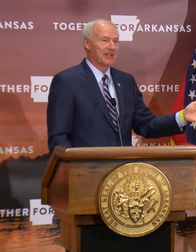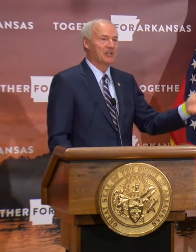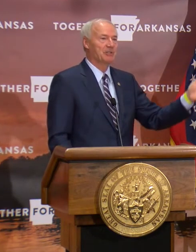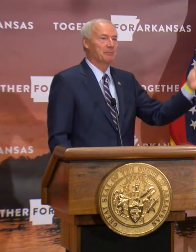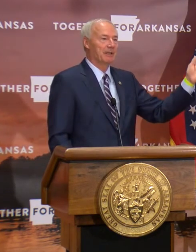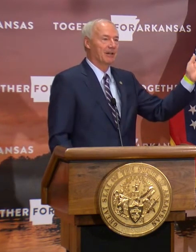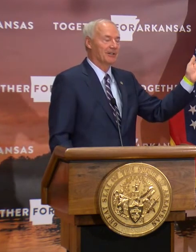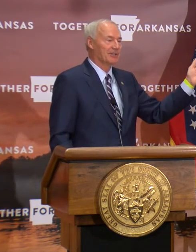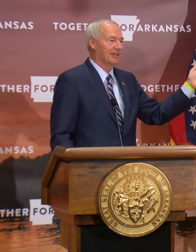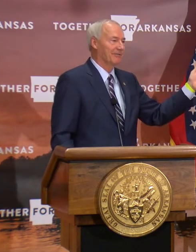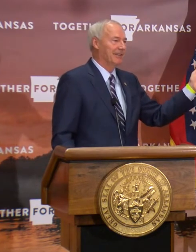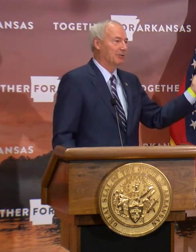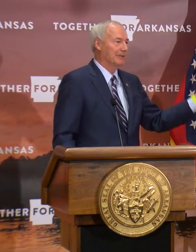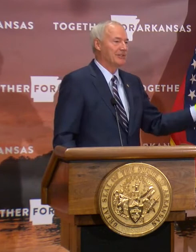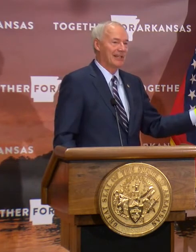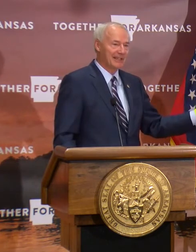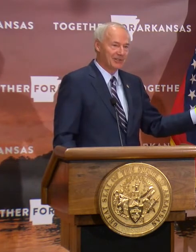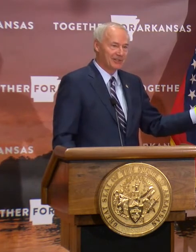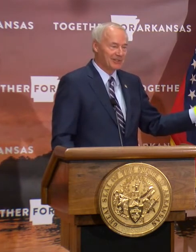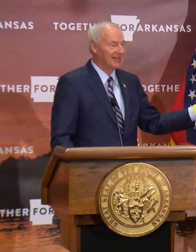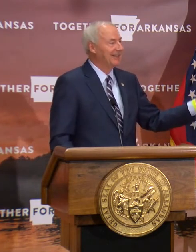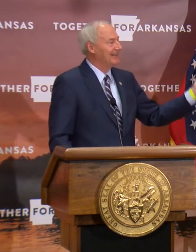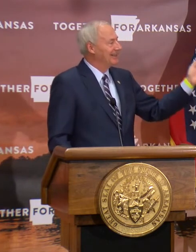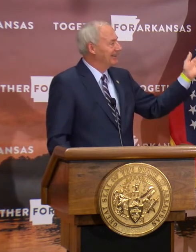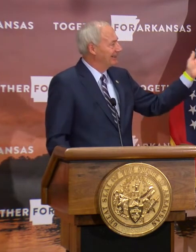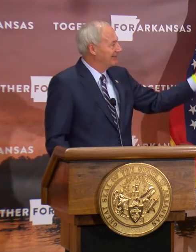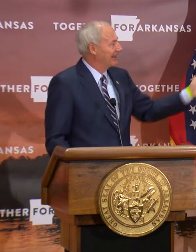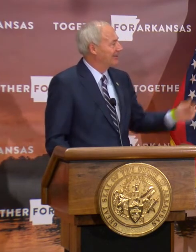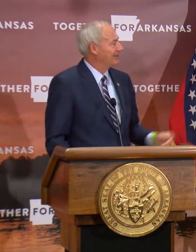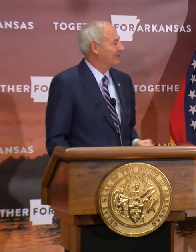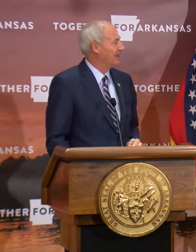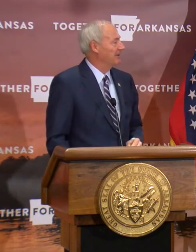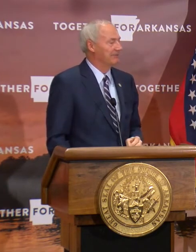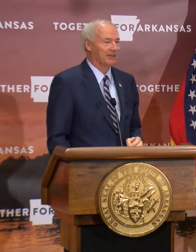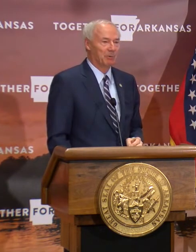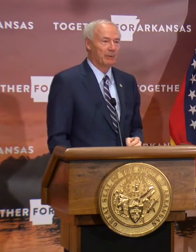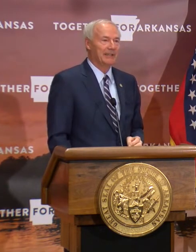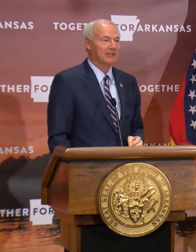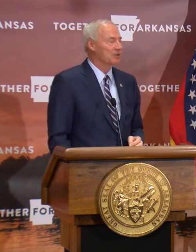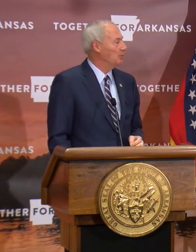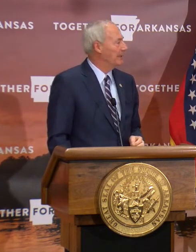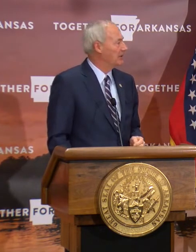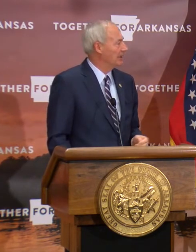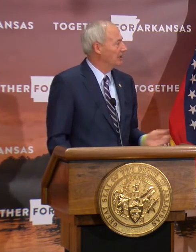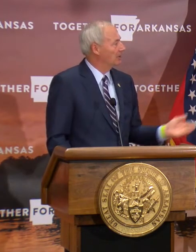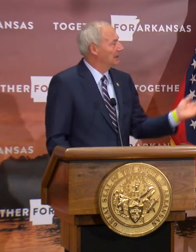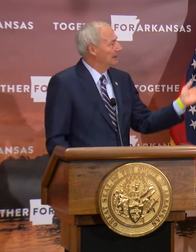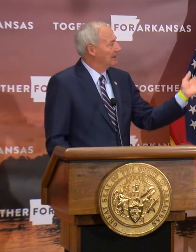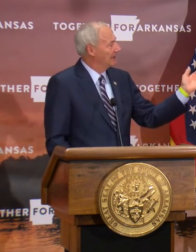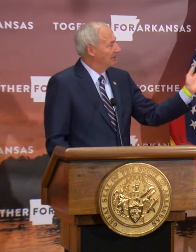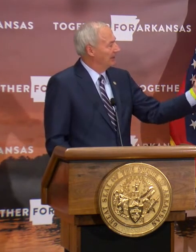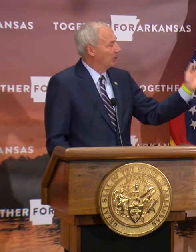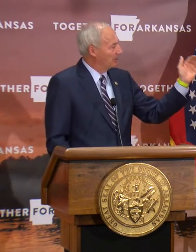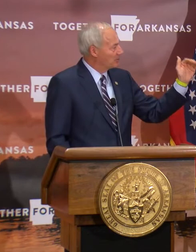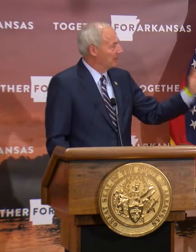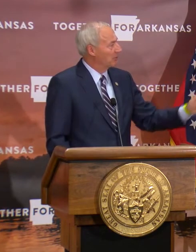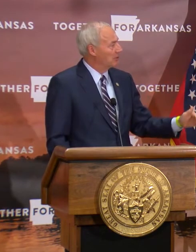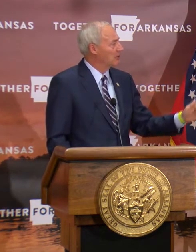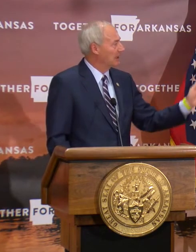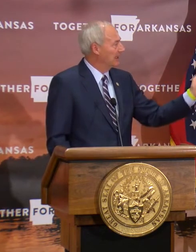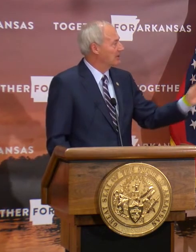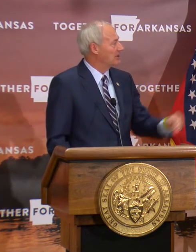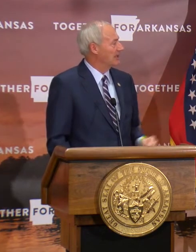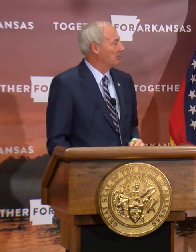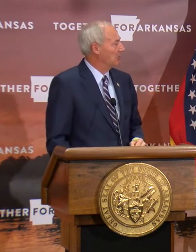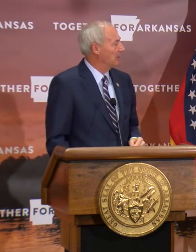hospitalizations because of the increased cases that are coming from a week and two weeks ago, we hope as we